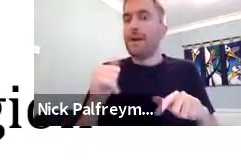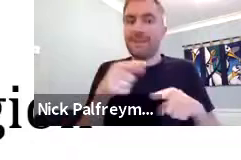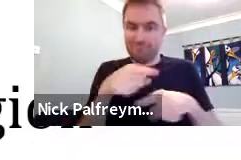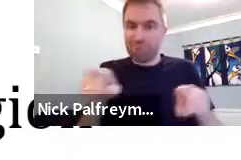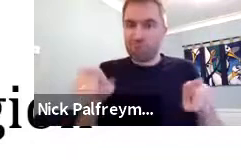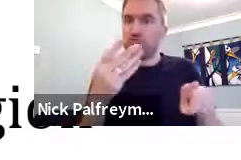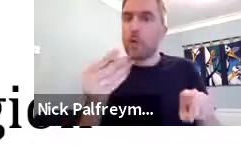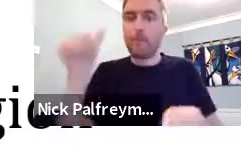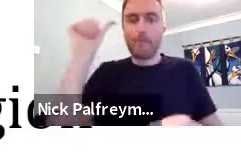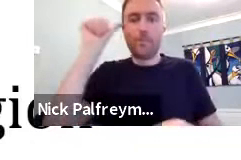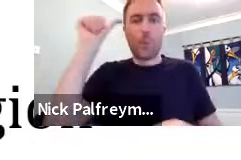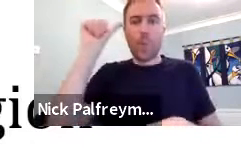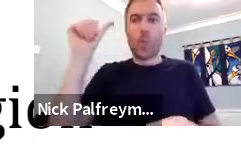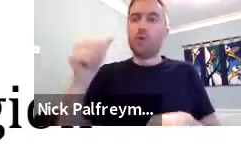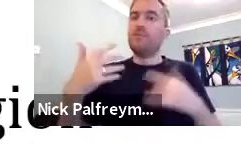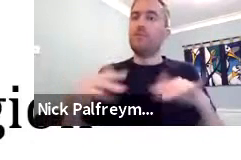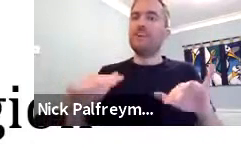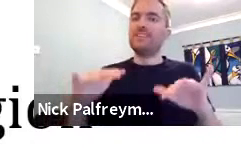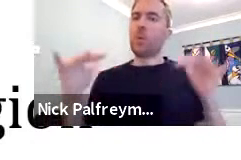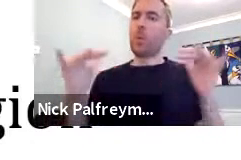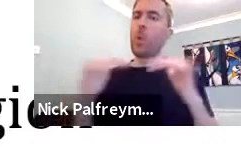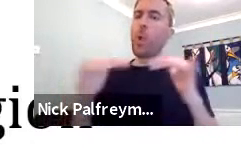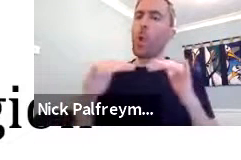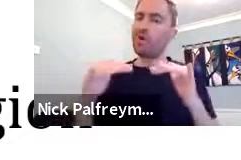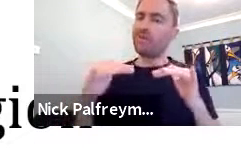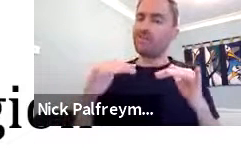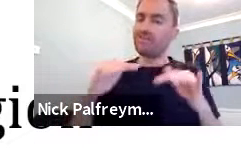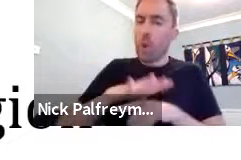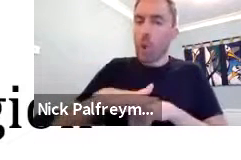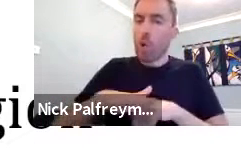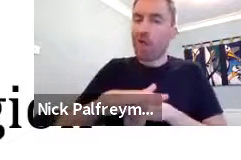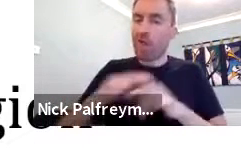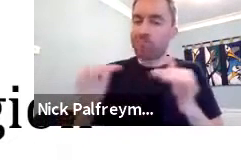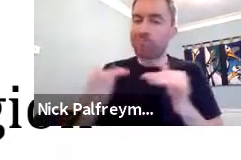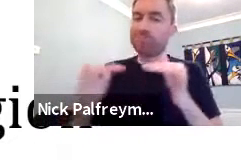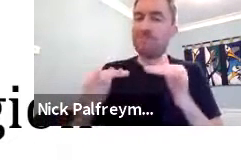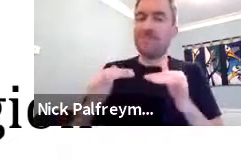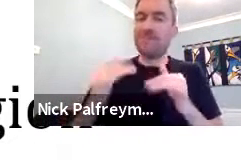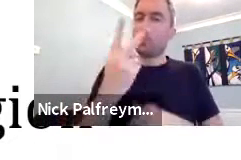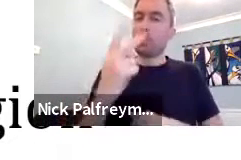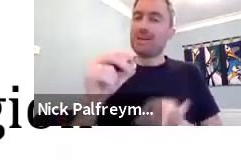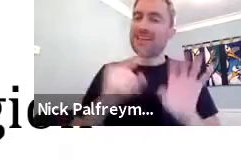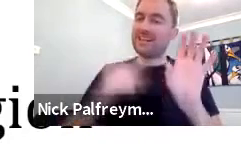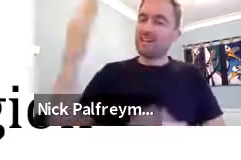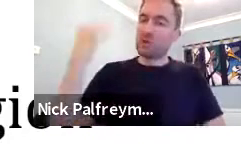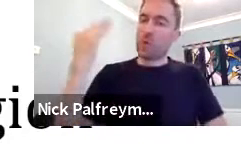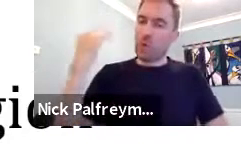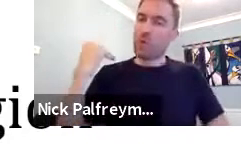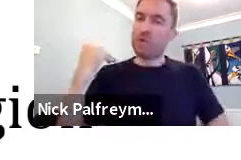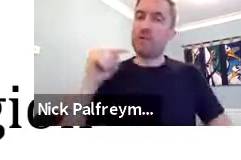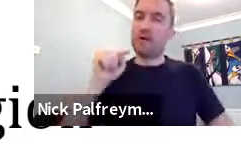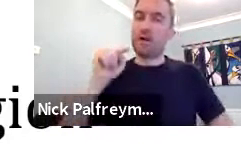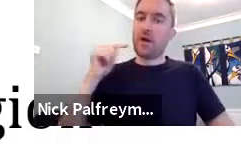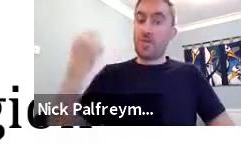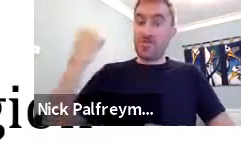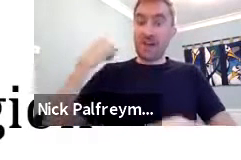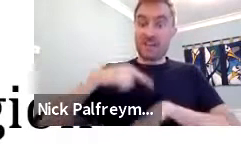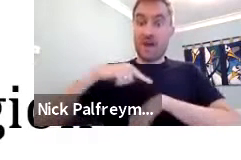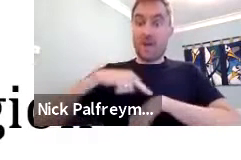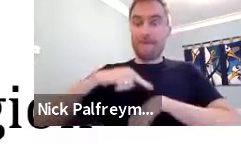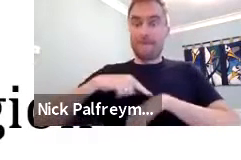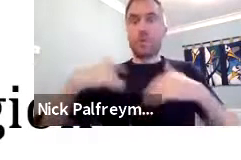also for Ambon, some people will know there was a war, a civil war in Ambon.